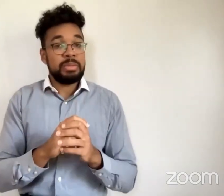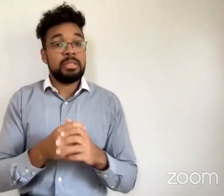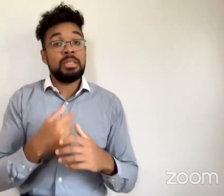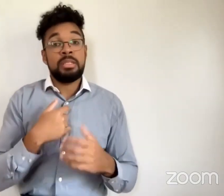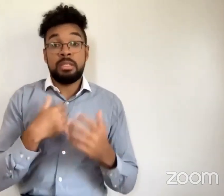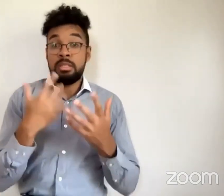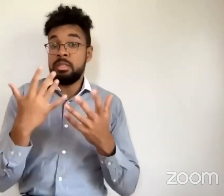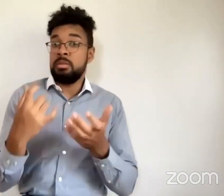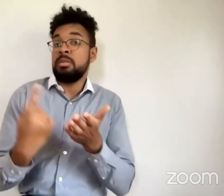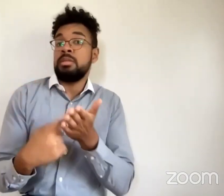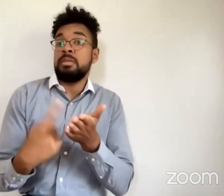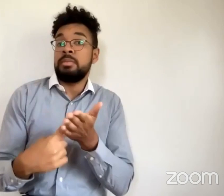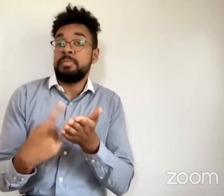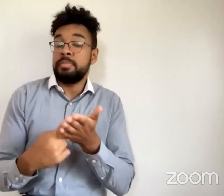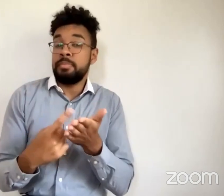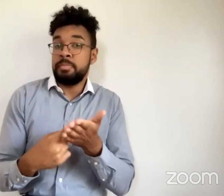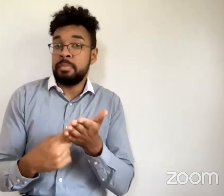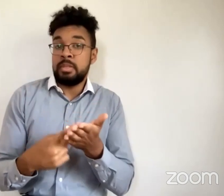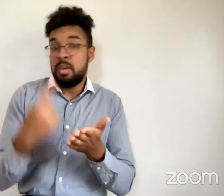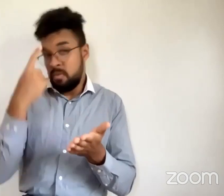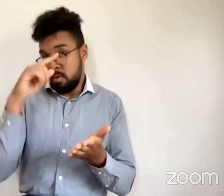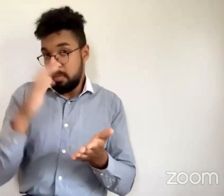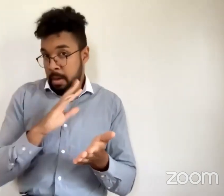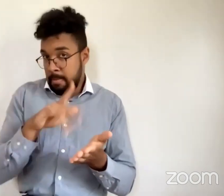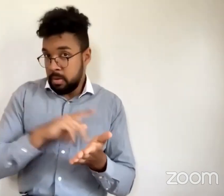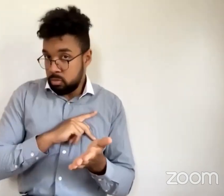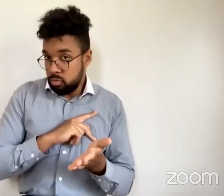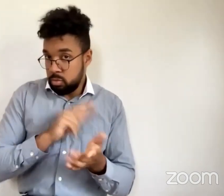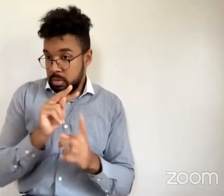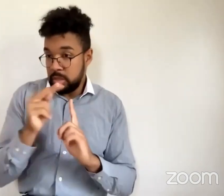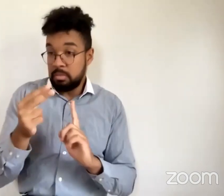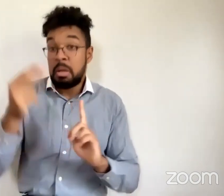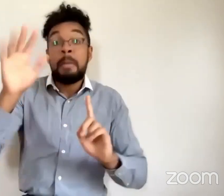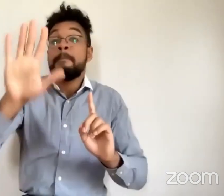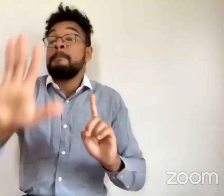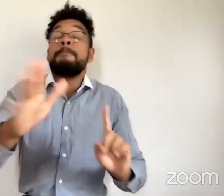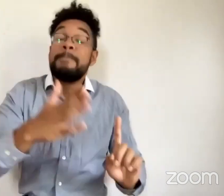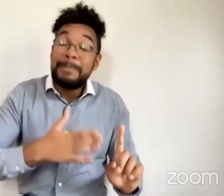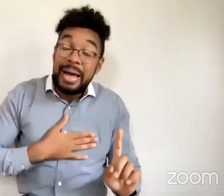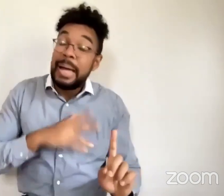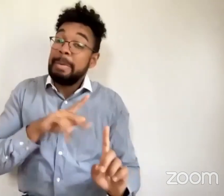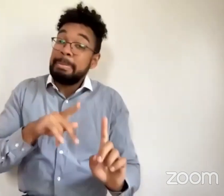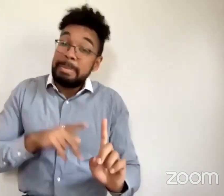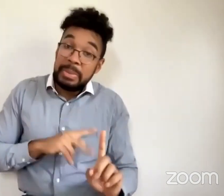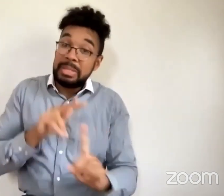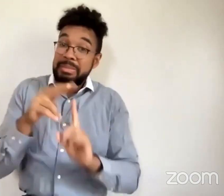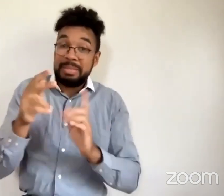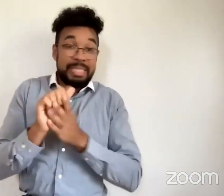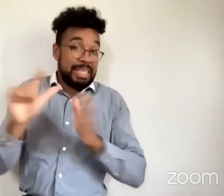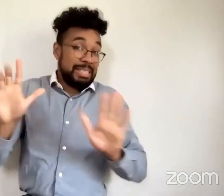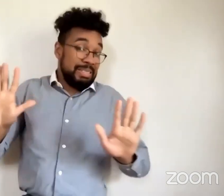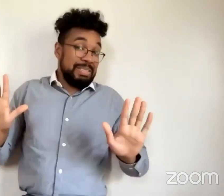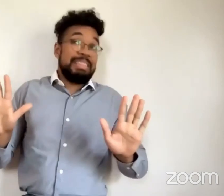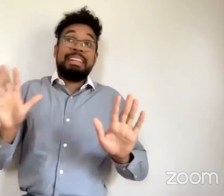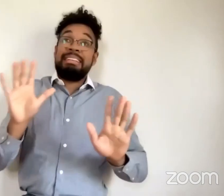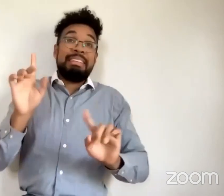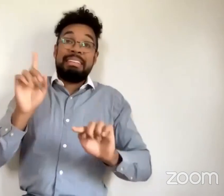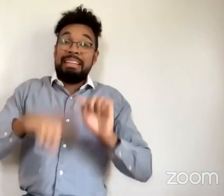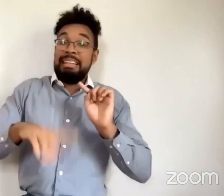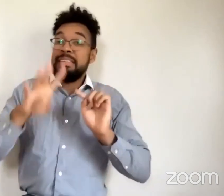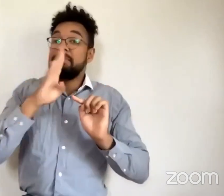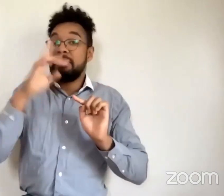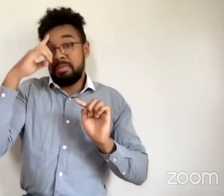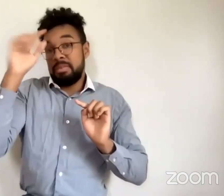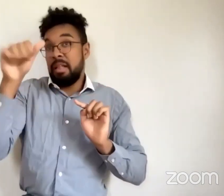about this personally so i want to make that clear that this is just my own personal um thoughts